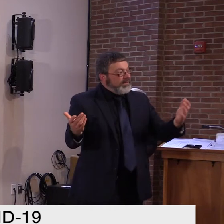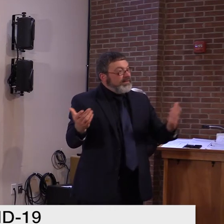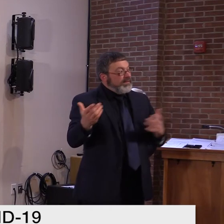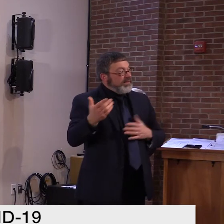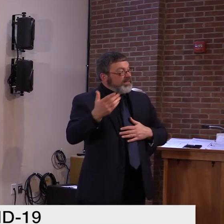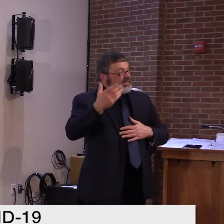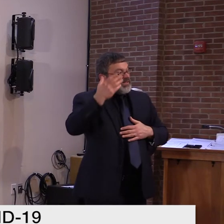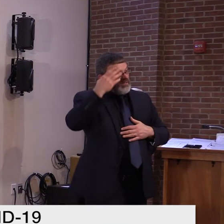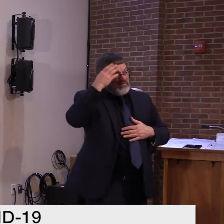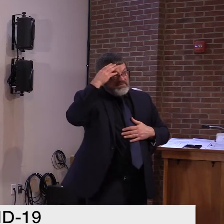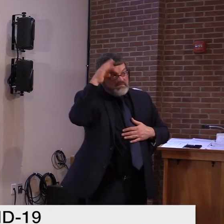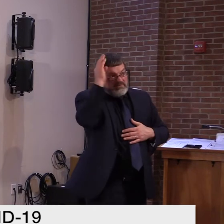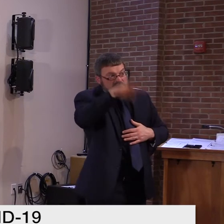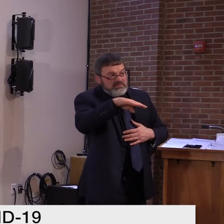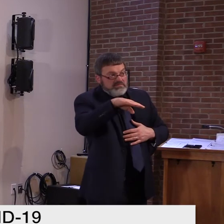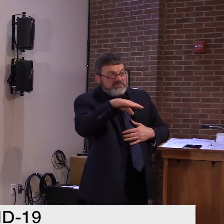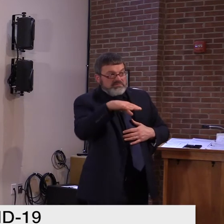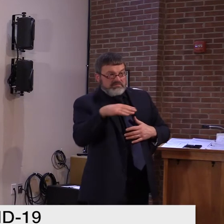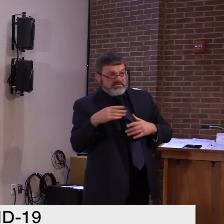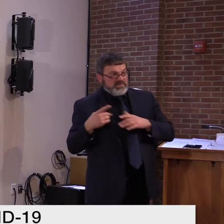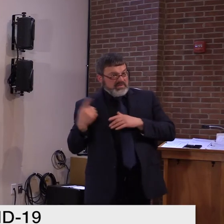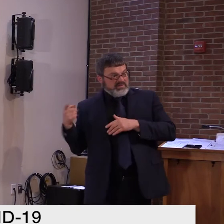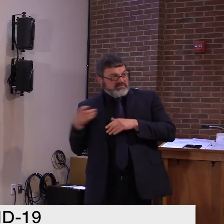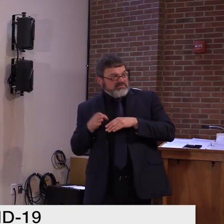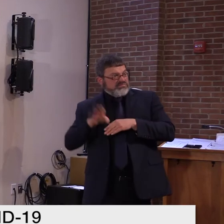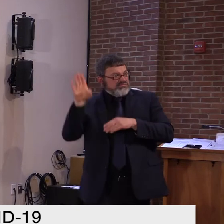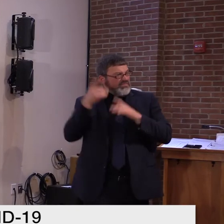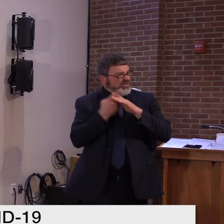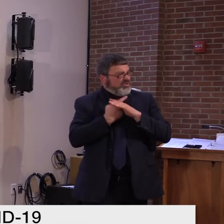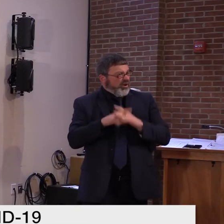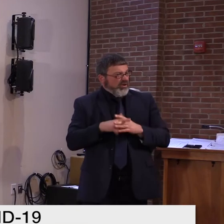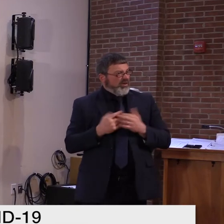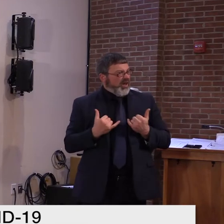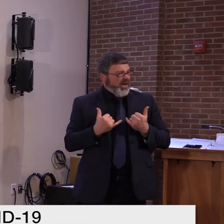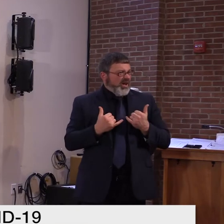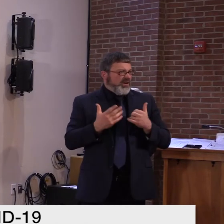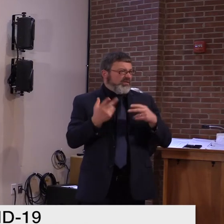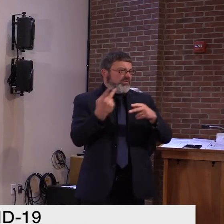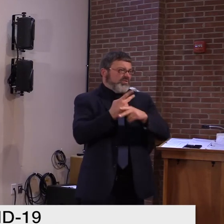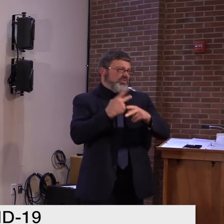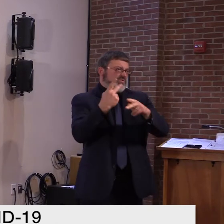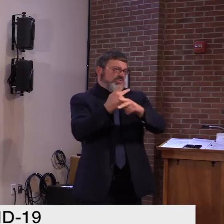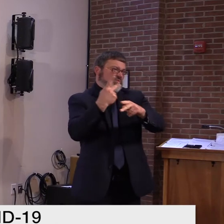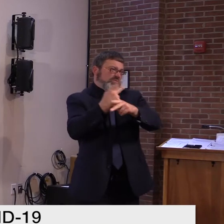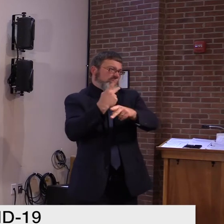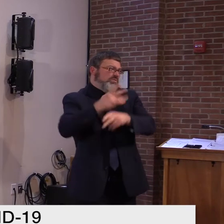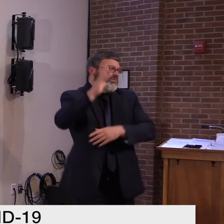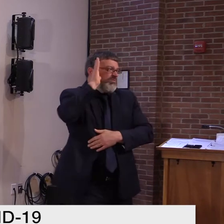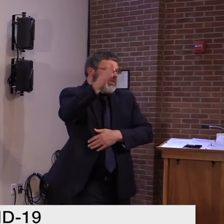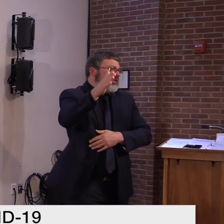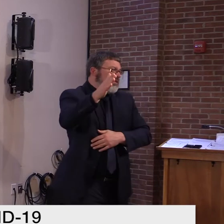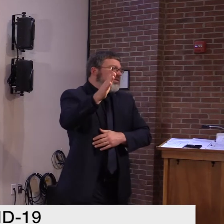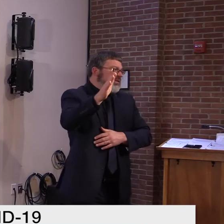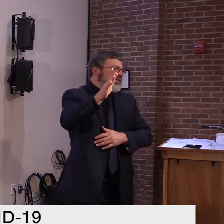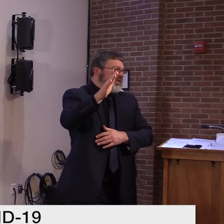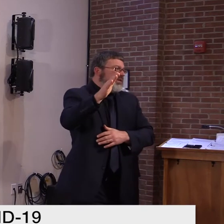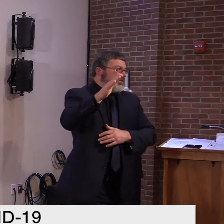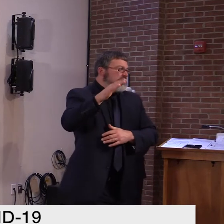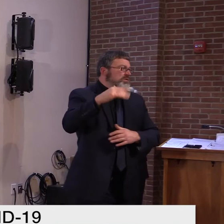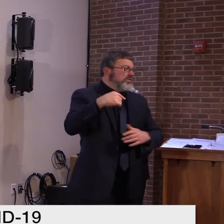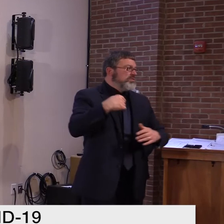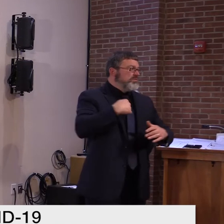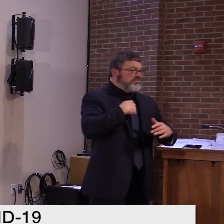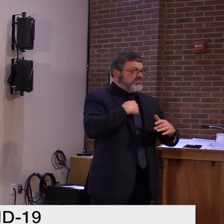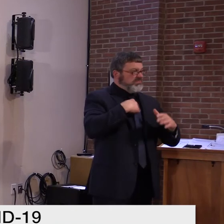make sure the message gets out. we're counting on all of you, all the media, all those listeners today to send the message,